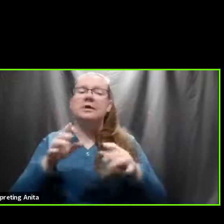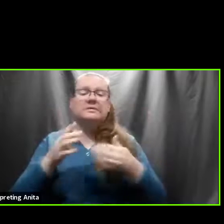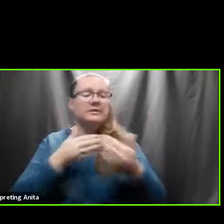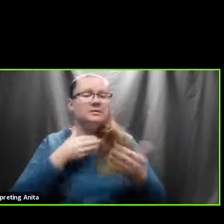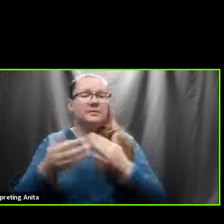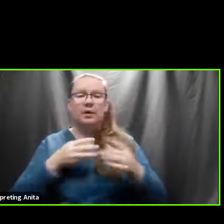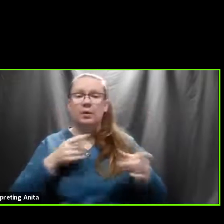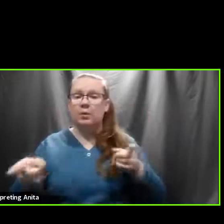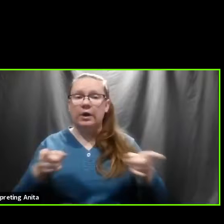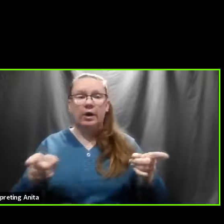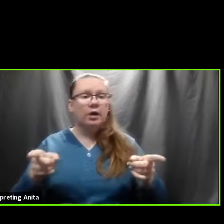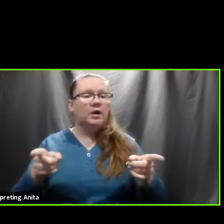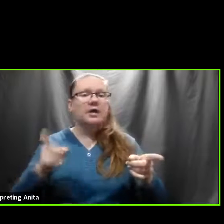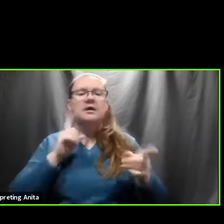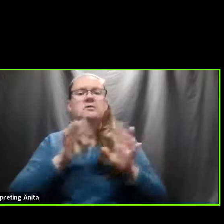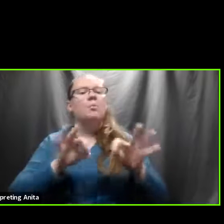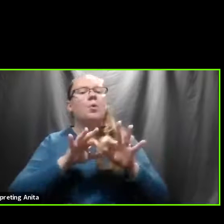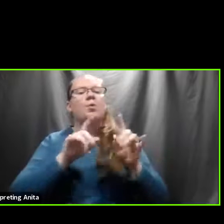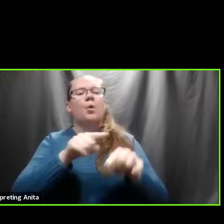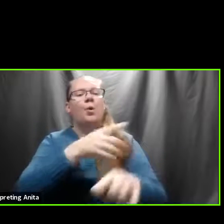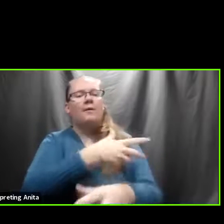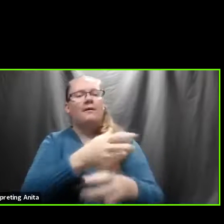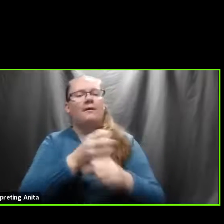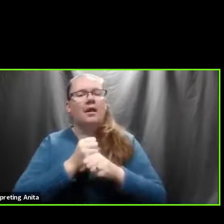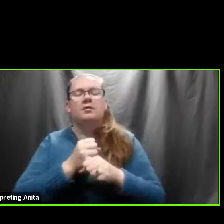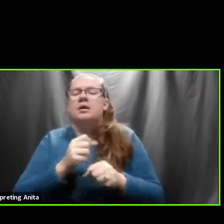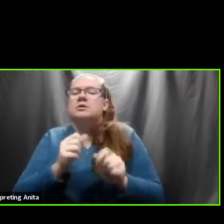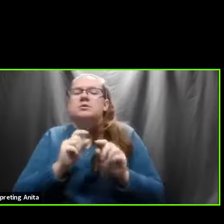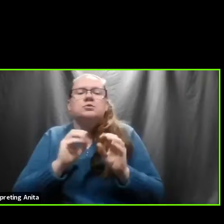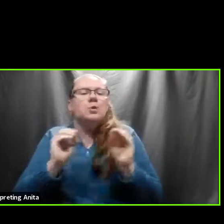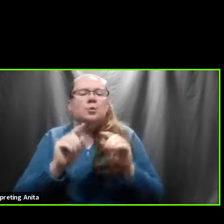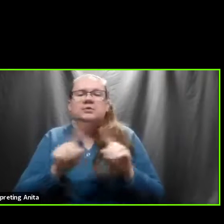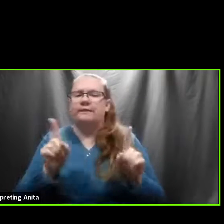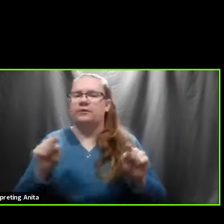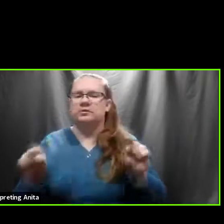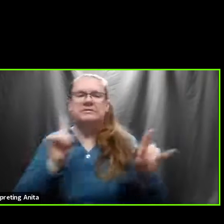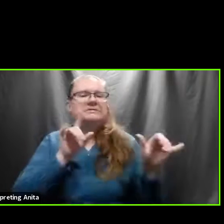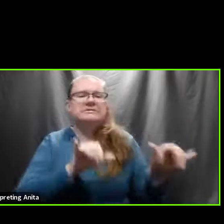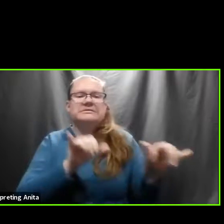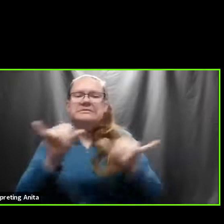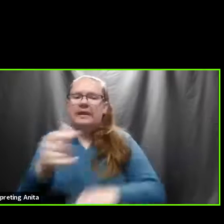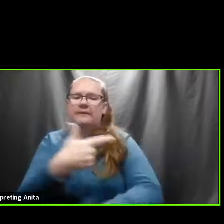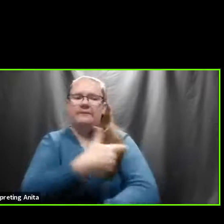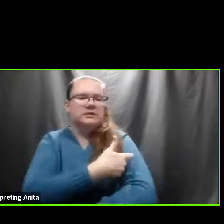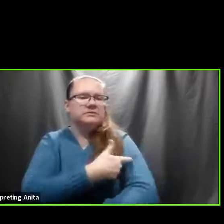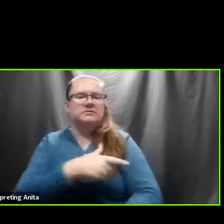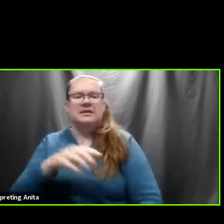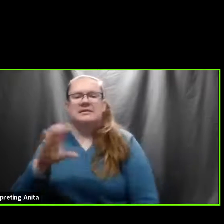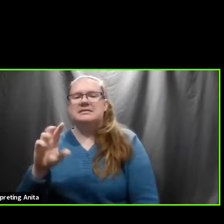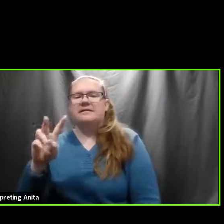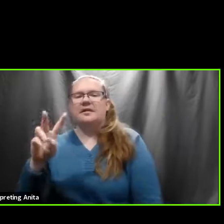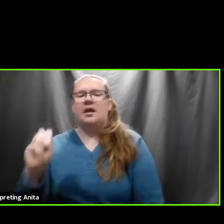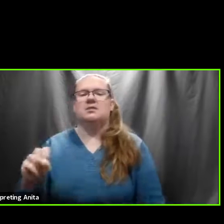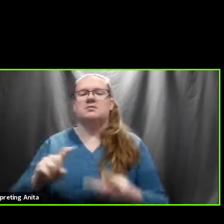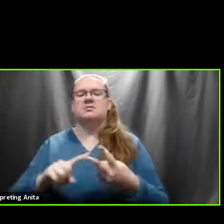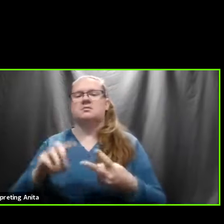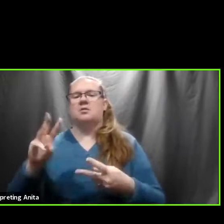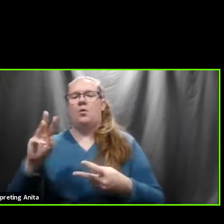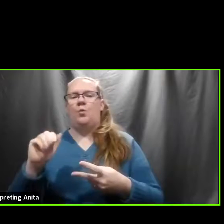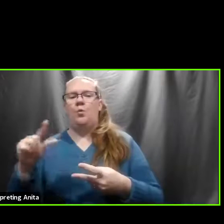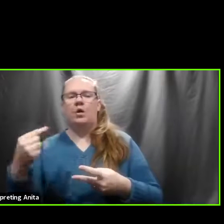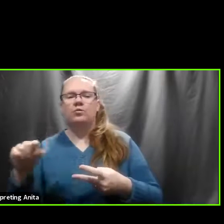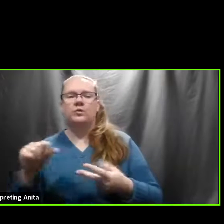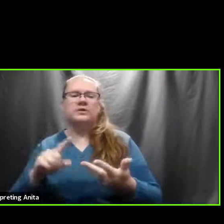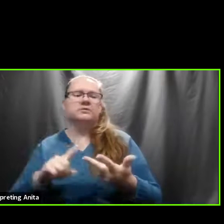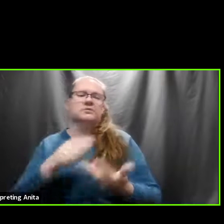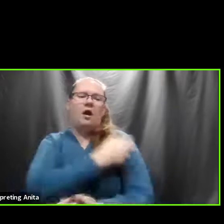the vaccine, it's all the same vaccine. There's no difference between a CVS, a Walgreens, or a hospital or health department. They're all